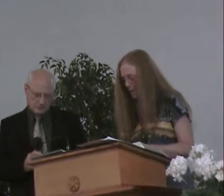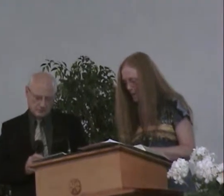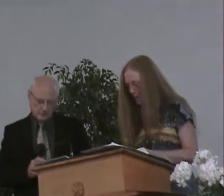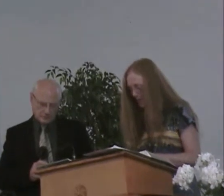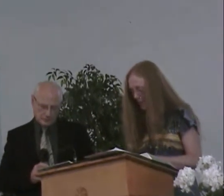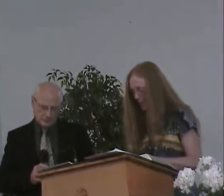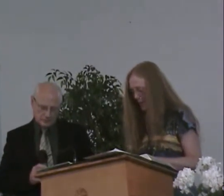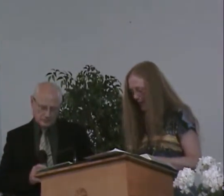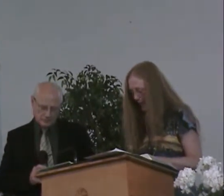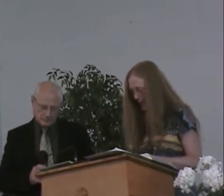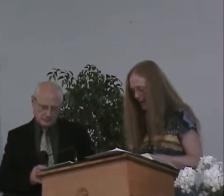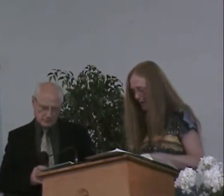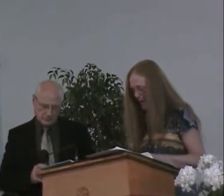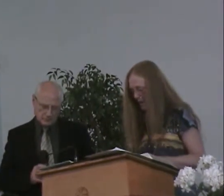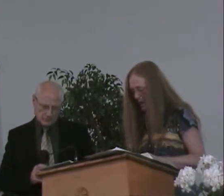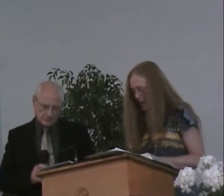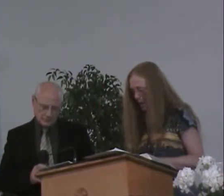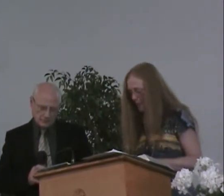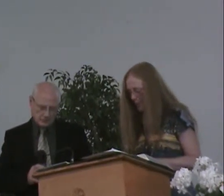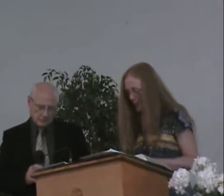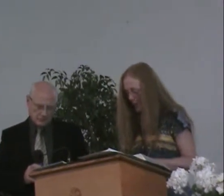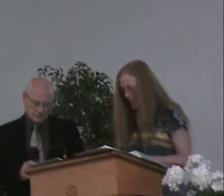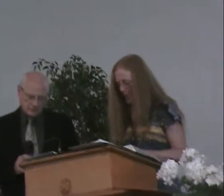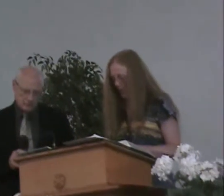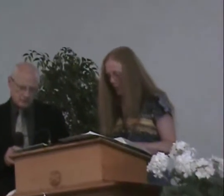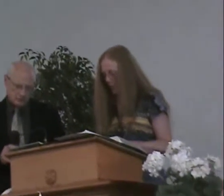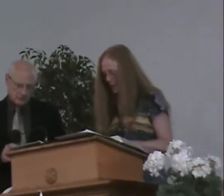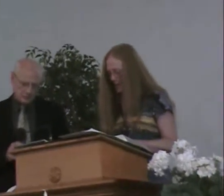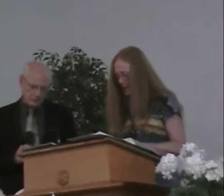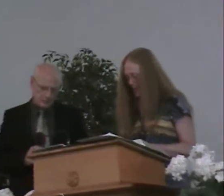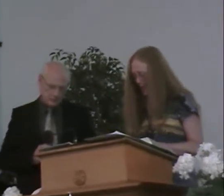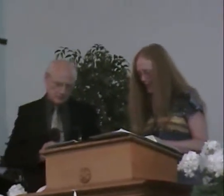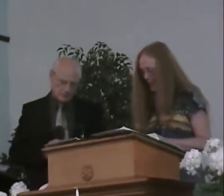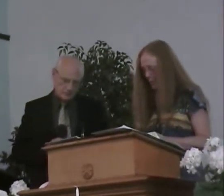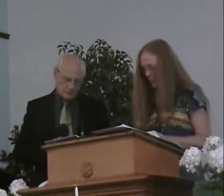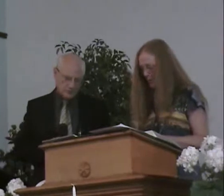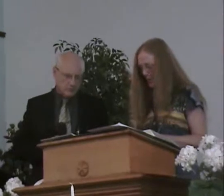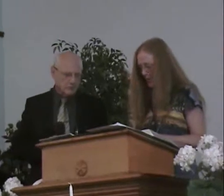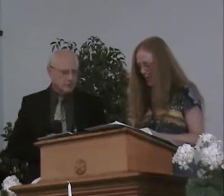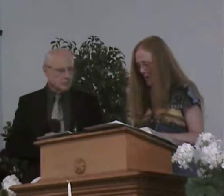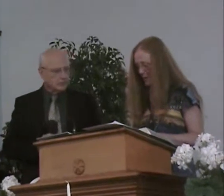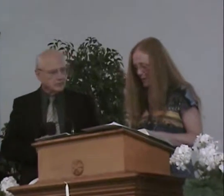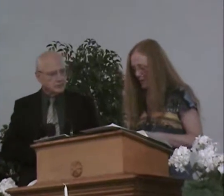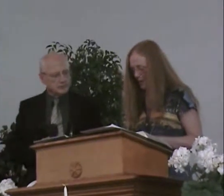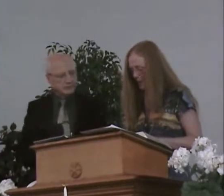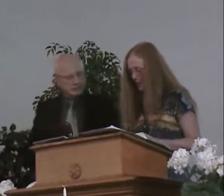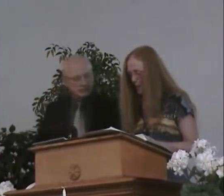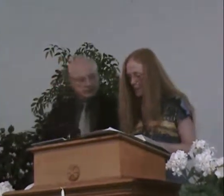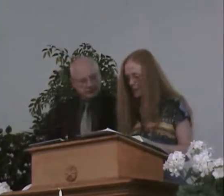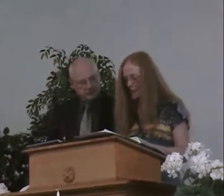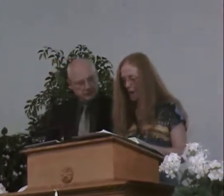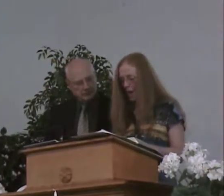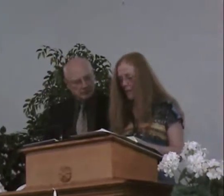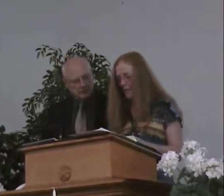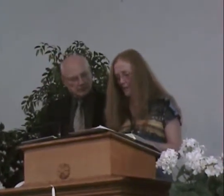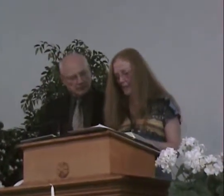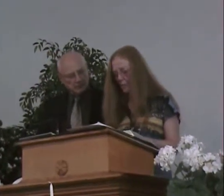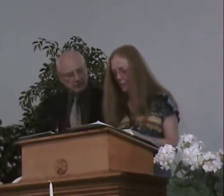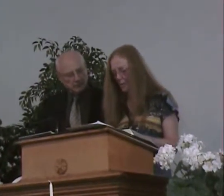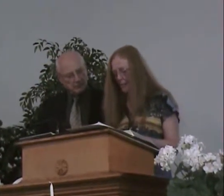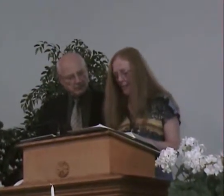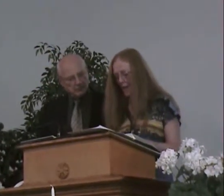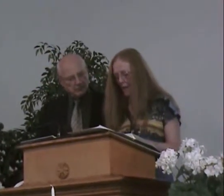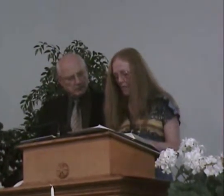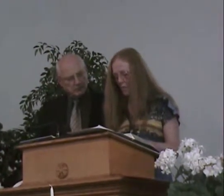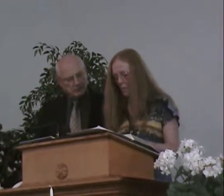will melt with the earth and heat. Both the earth and the works that are in it will be burned up. Therefore, since all these